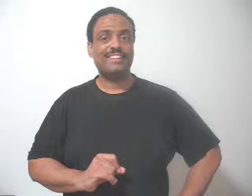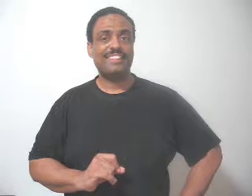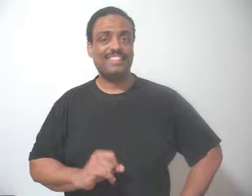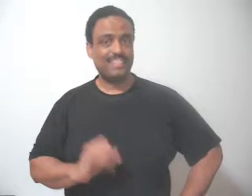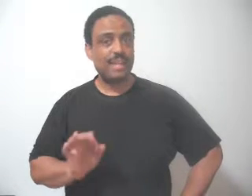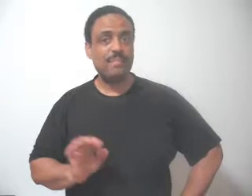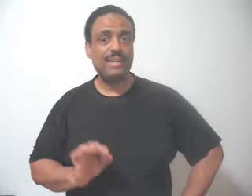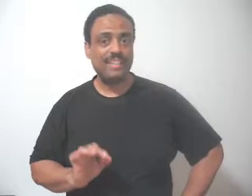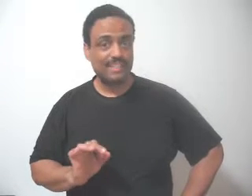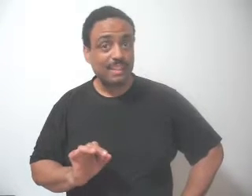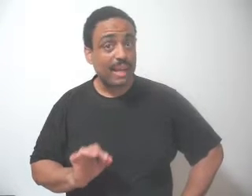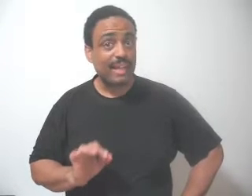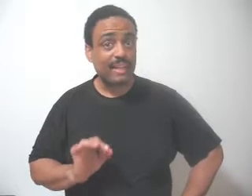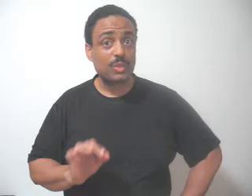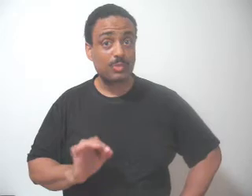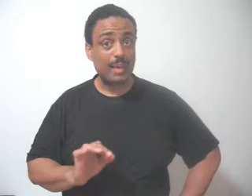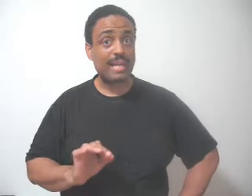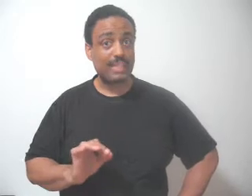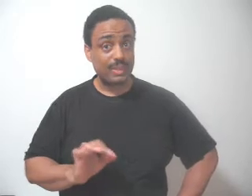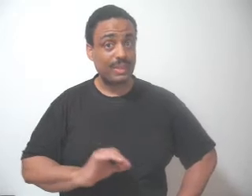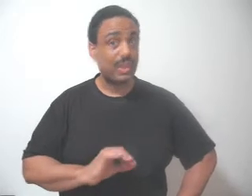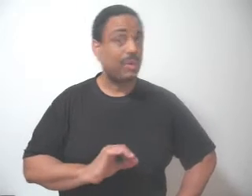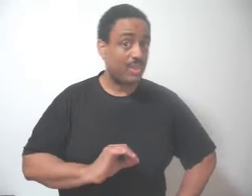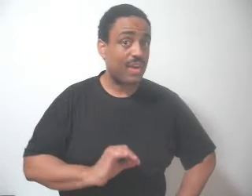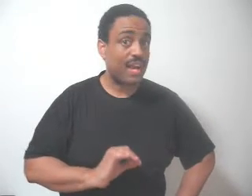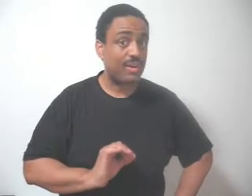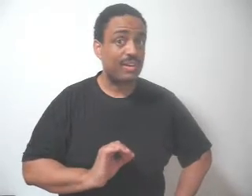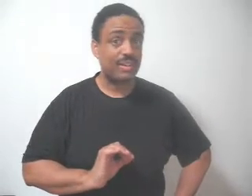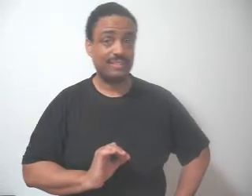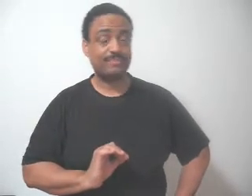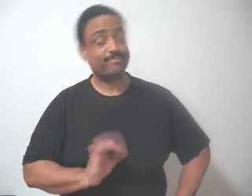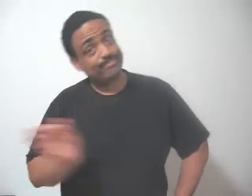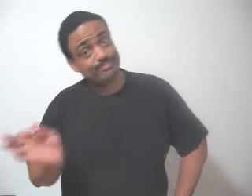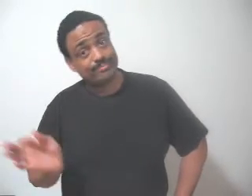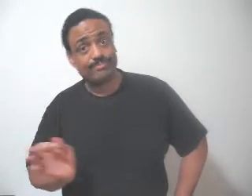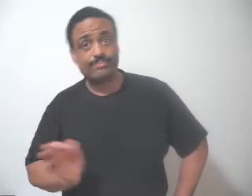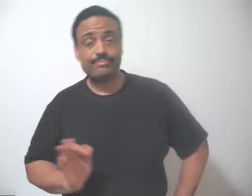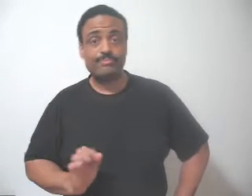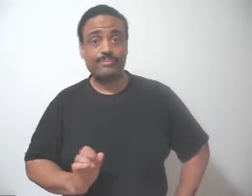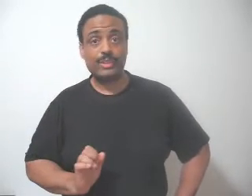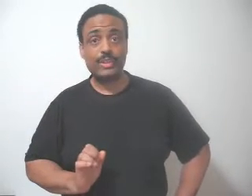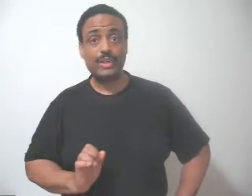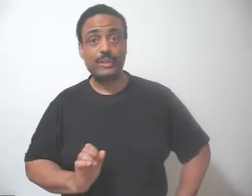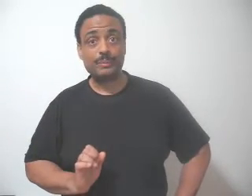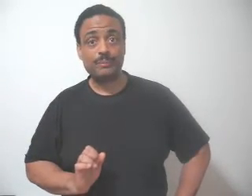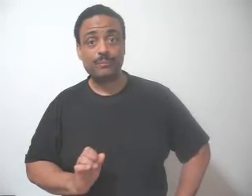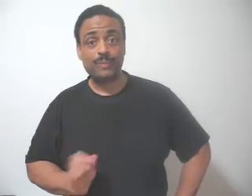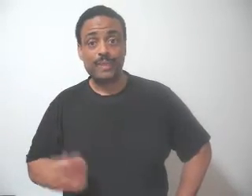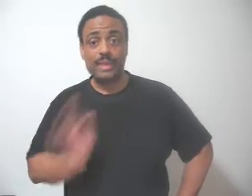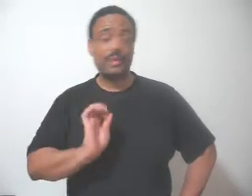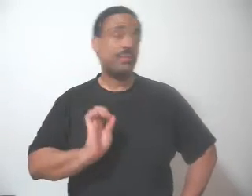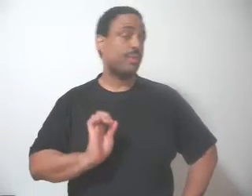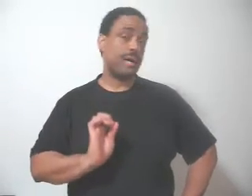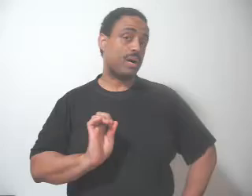does that mean there's somebody close by that you can go and cry on don't know what about